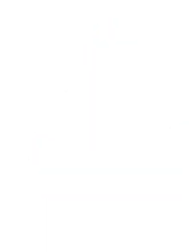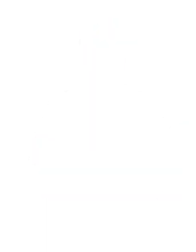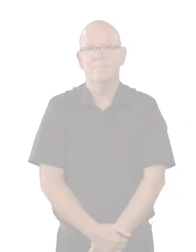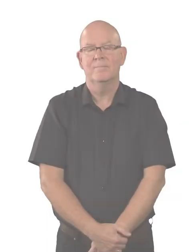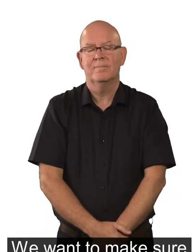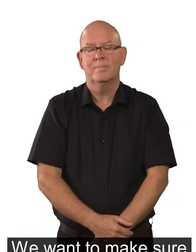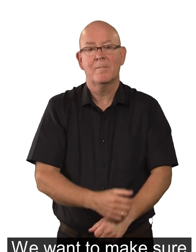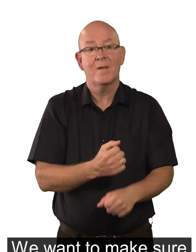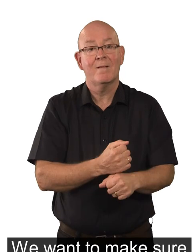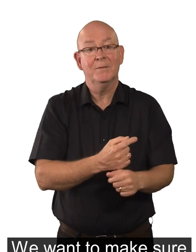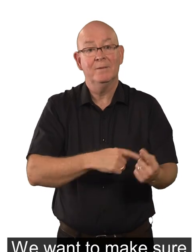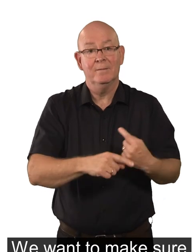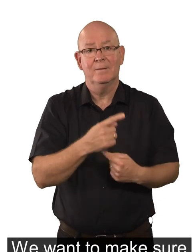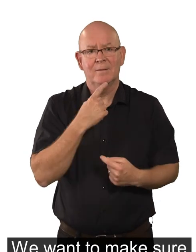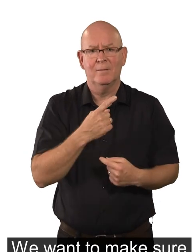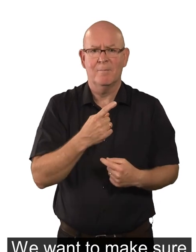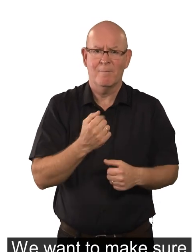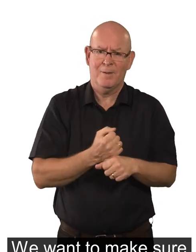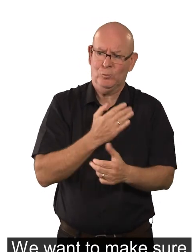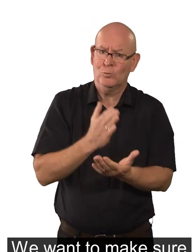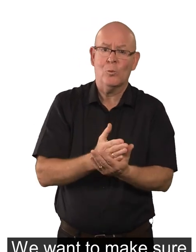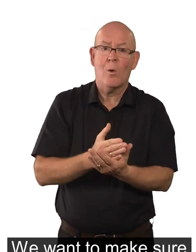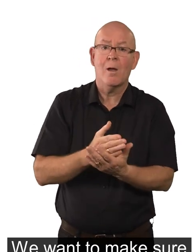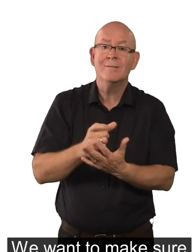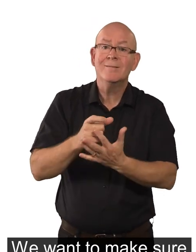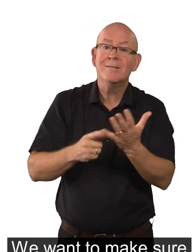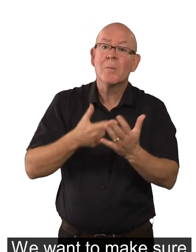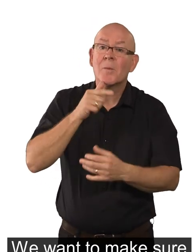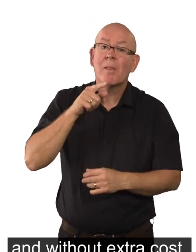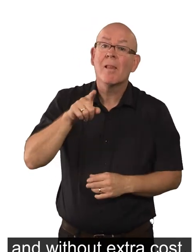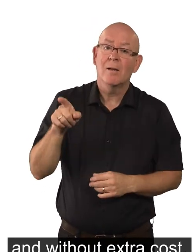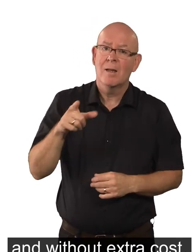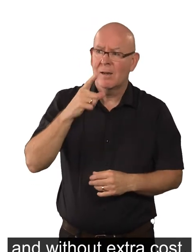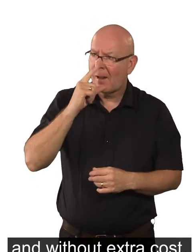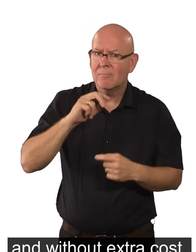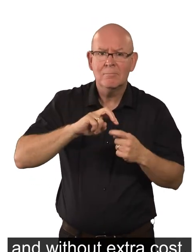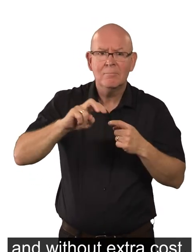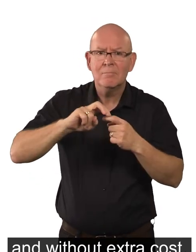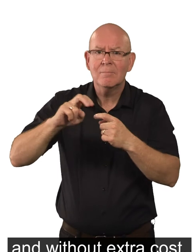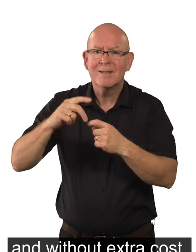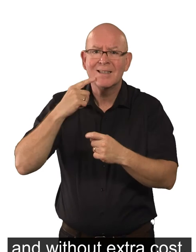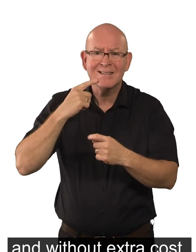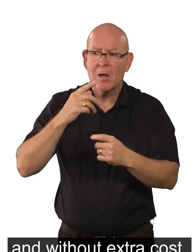We want to make sure disabled people can travel easily and without extra cost.